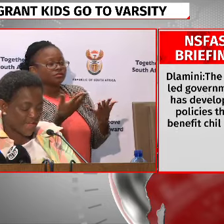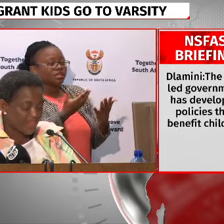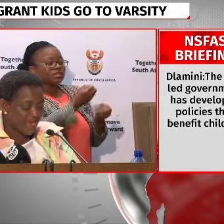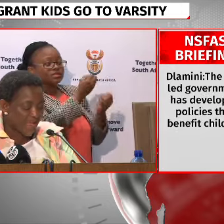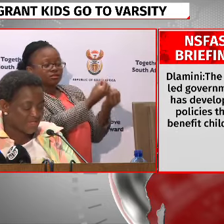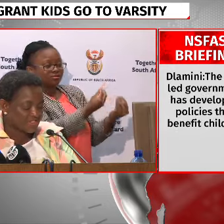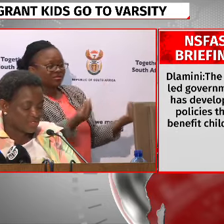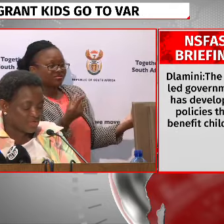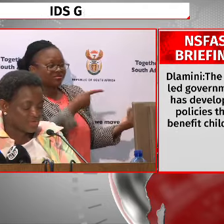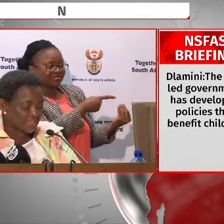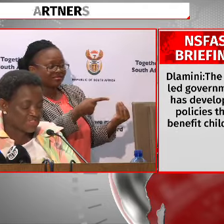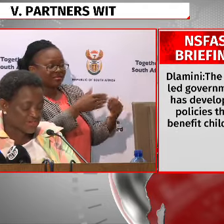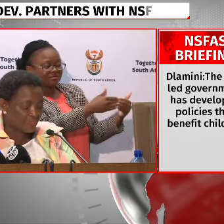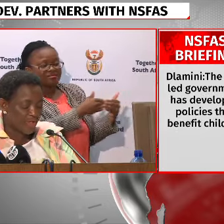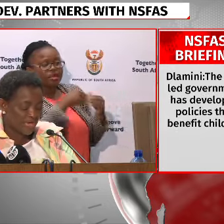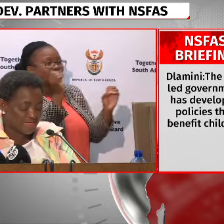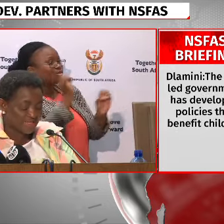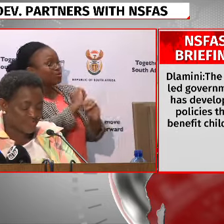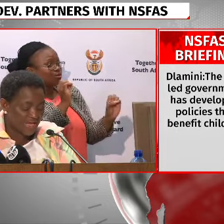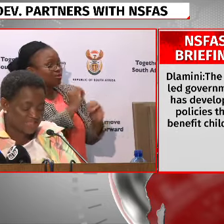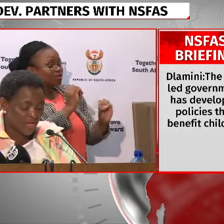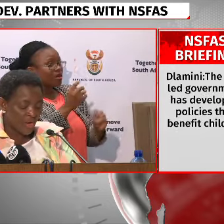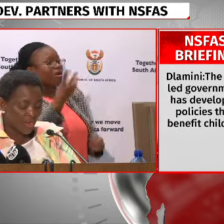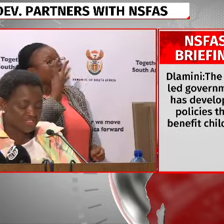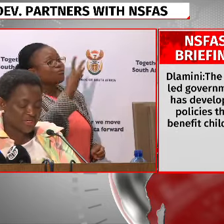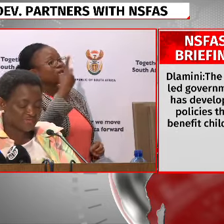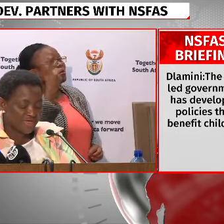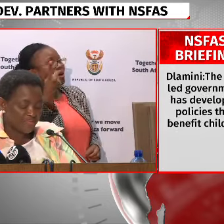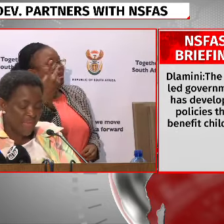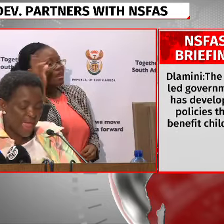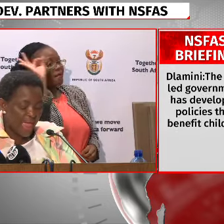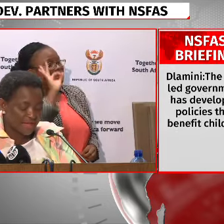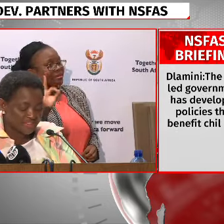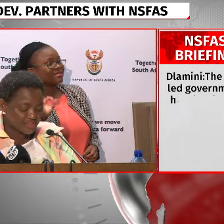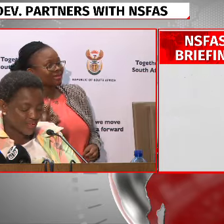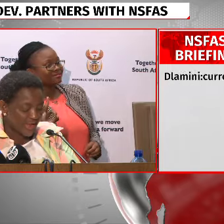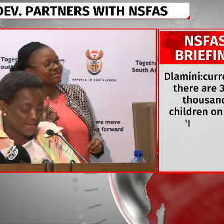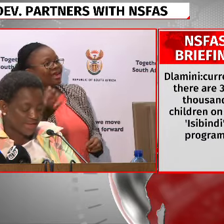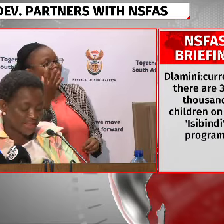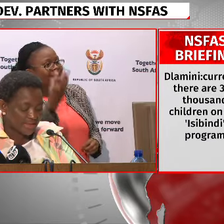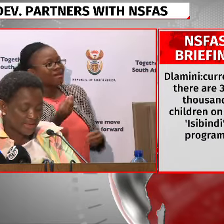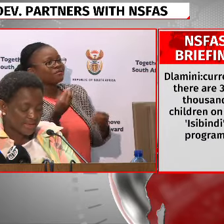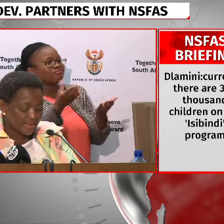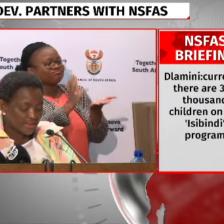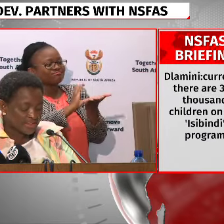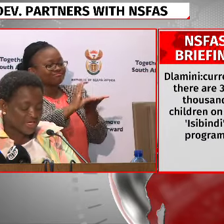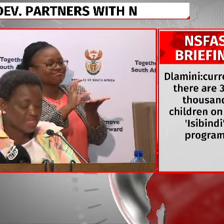managed to receive a bachelor's pass, which gives them entry to any